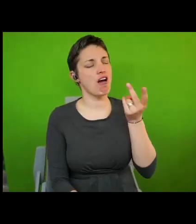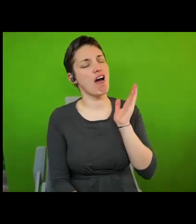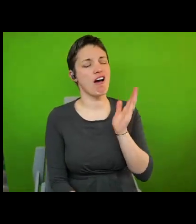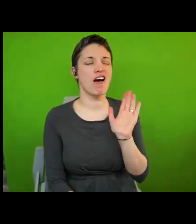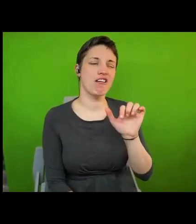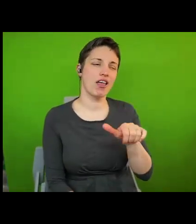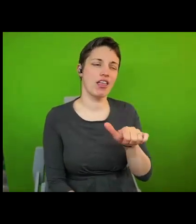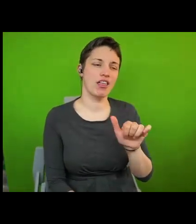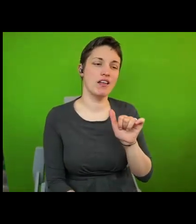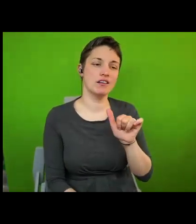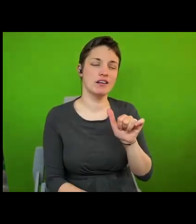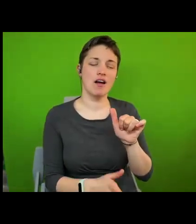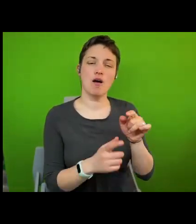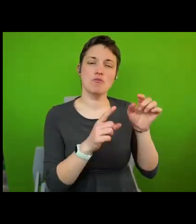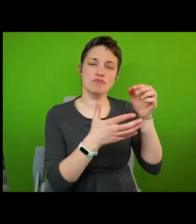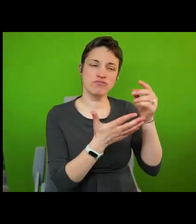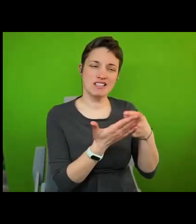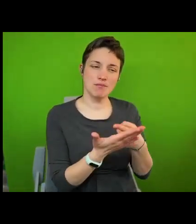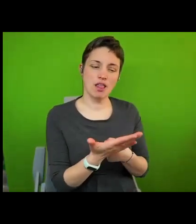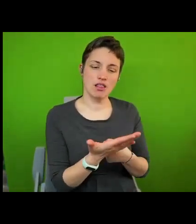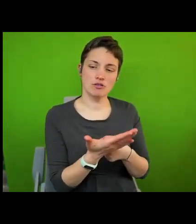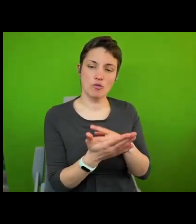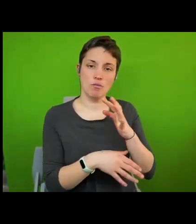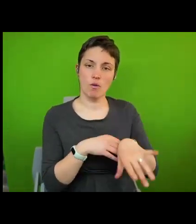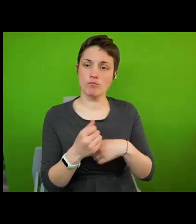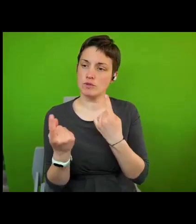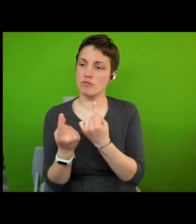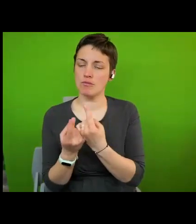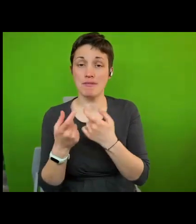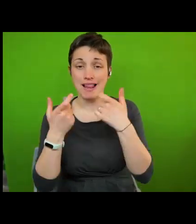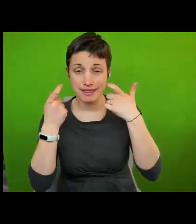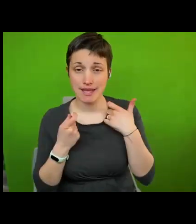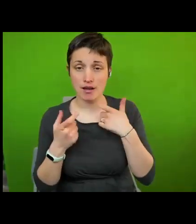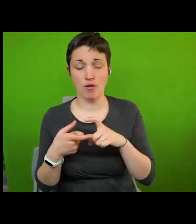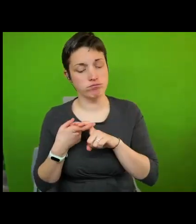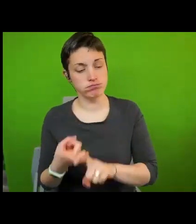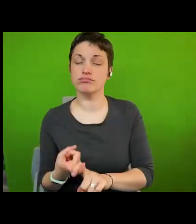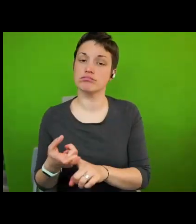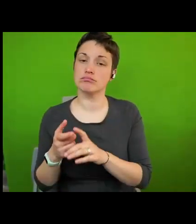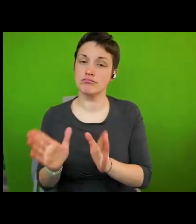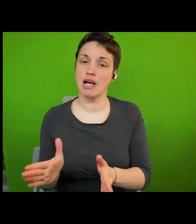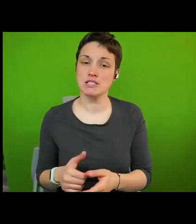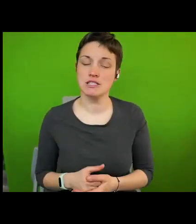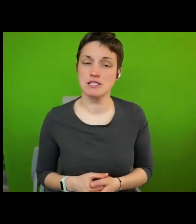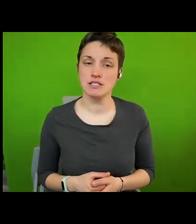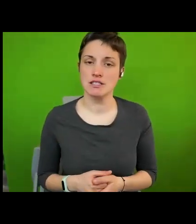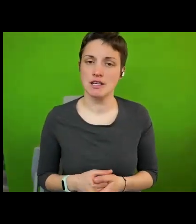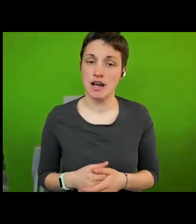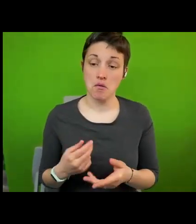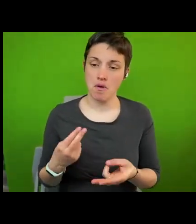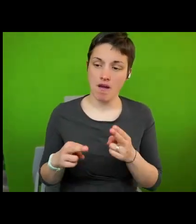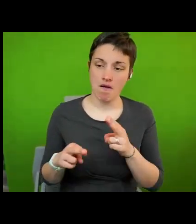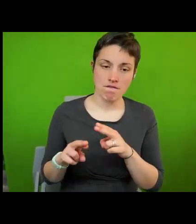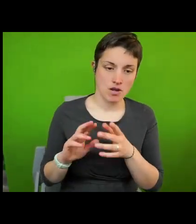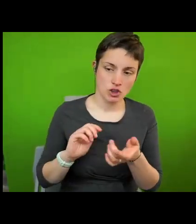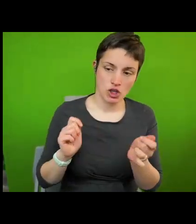principles towards more legally binding commitments and what would be the consequences if there were such a